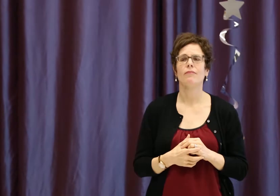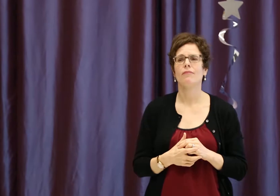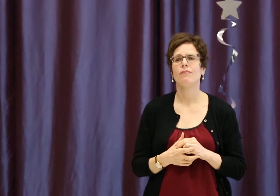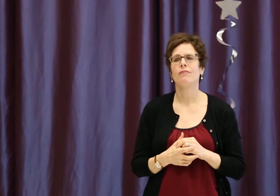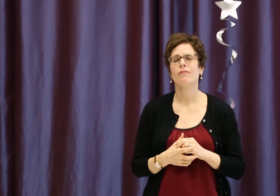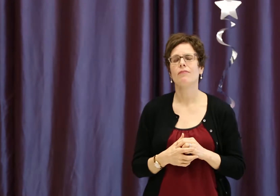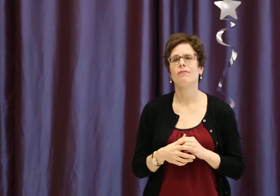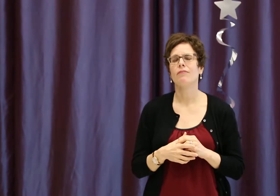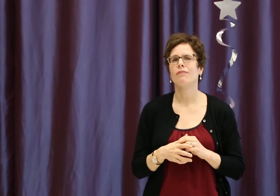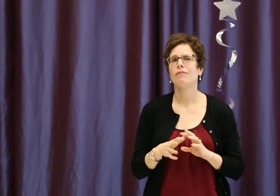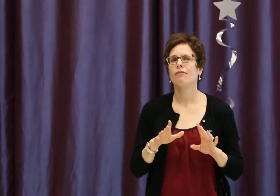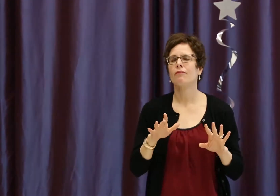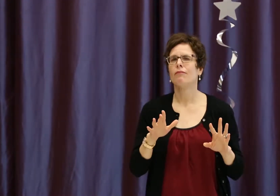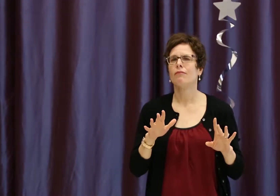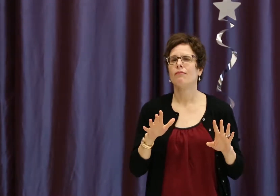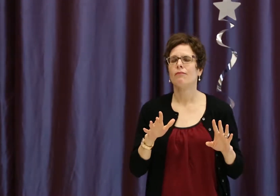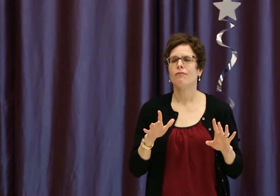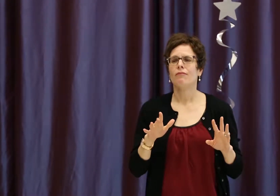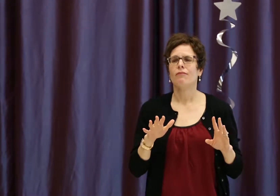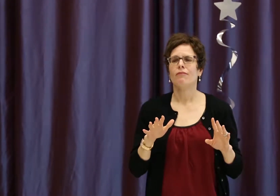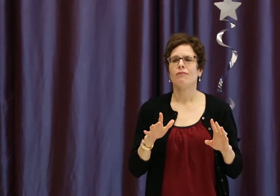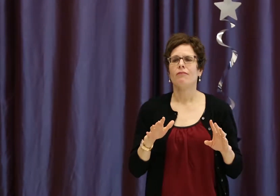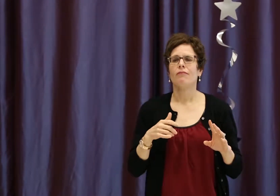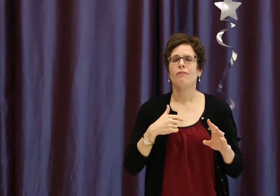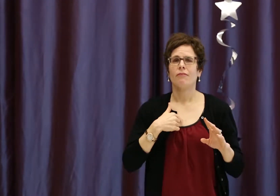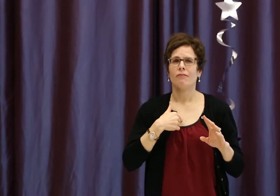would there still be those specific barriers in place?